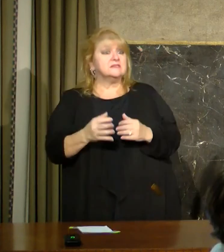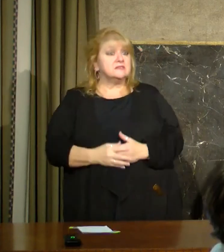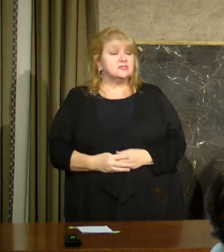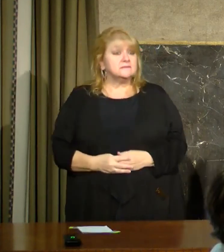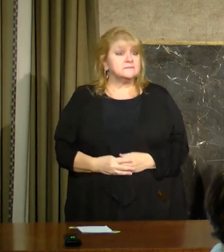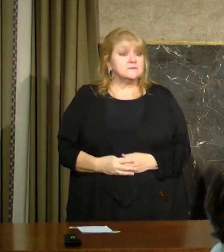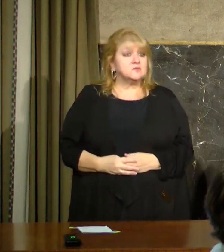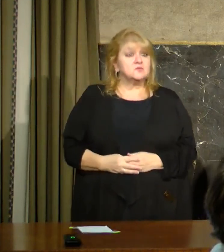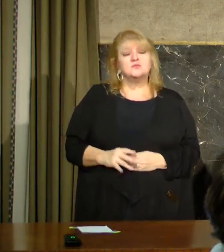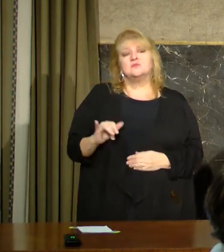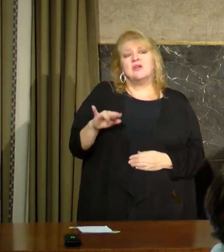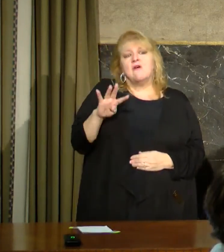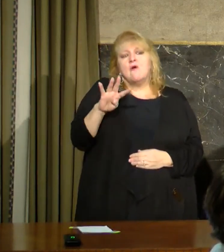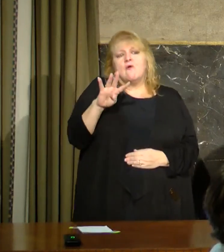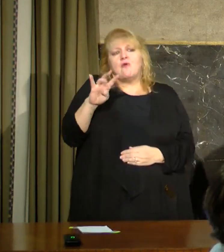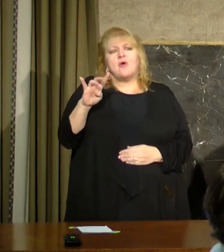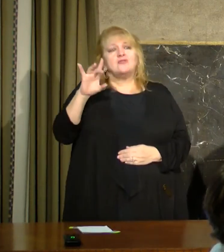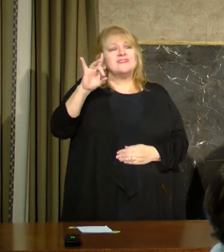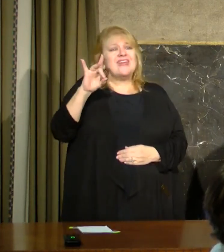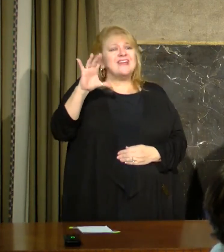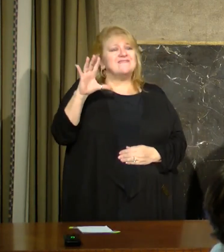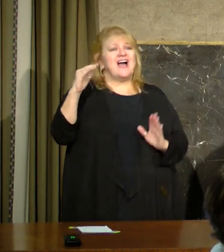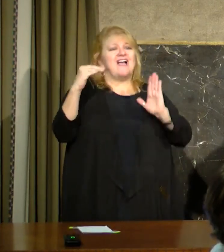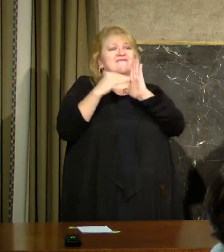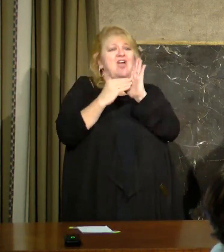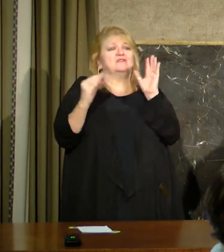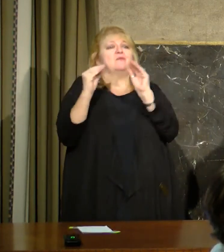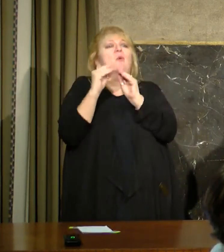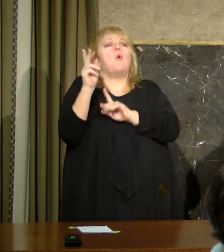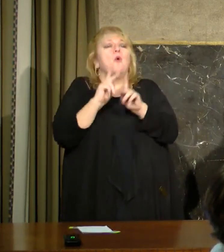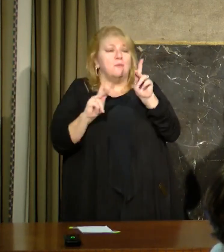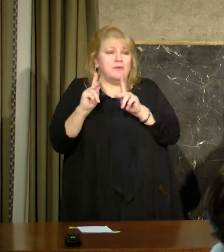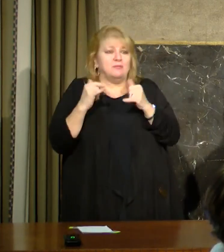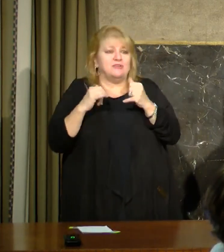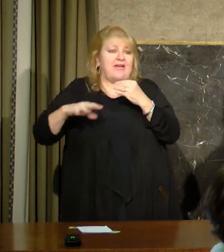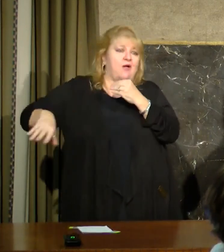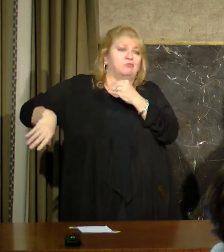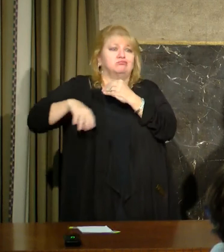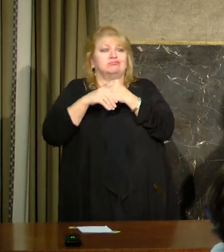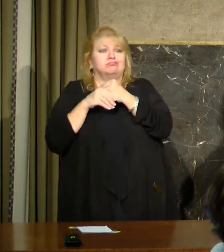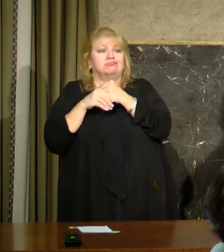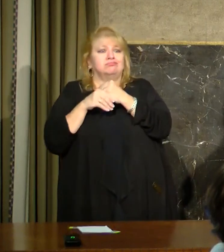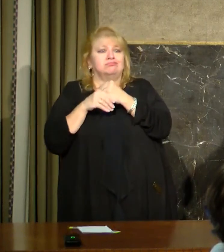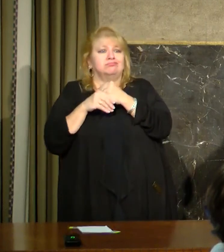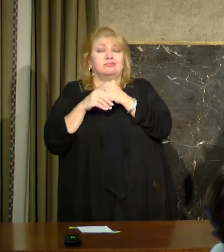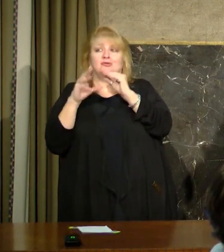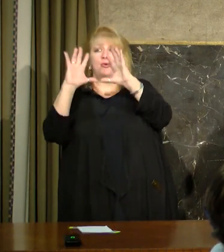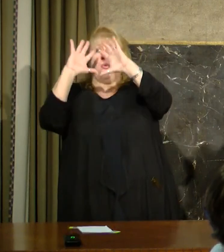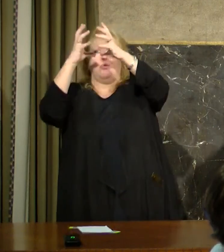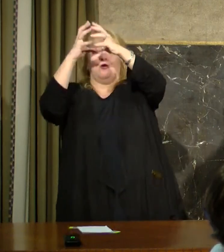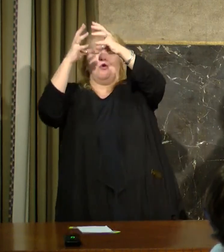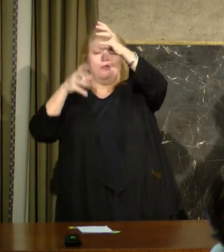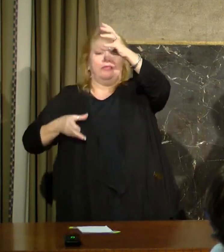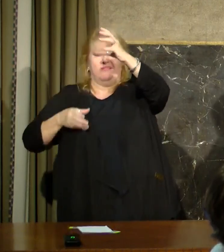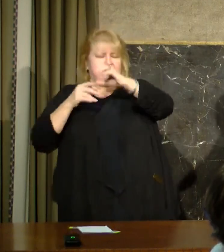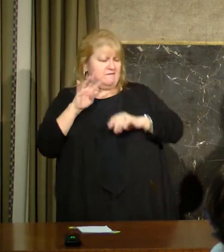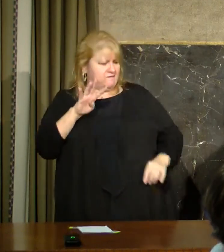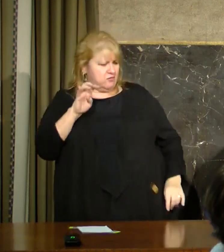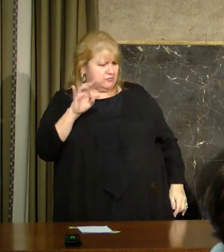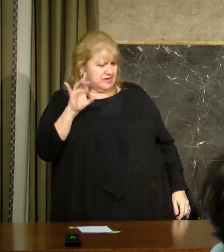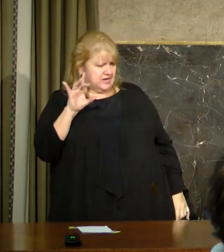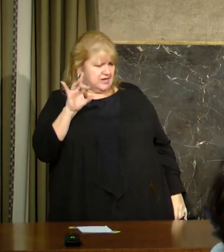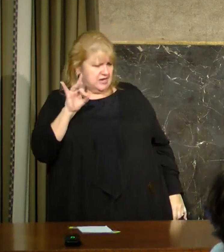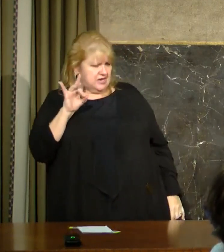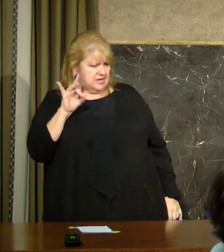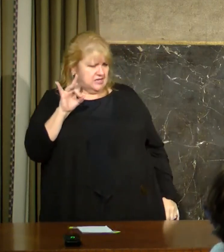But there are about 485,000 more people in Louisiana who then satisfy that requirement. And I think that's the number that was in my head.